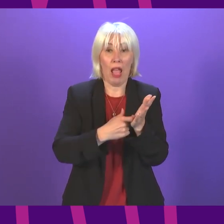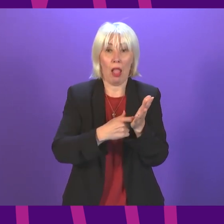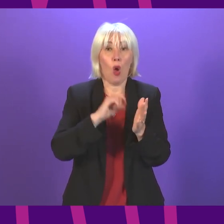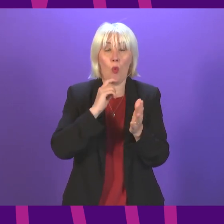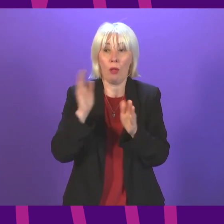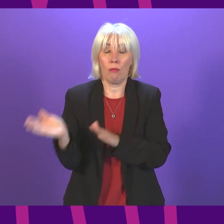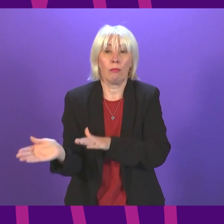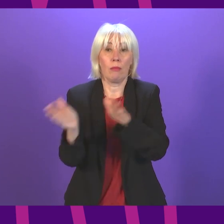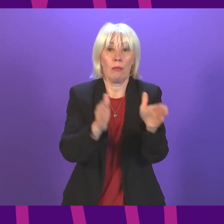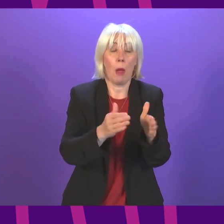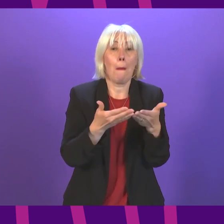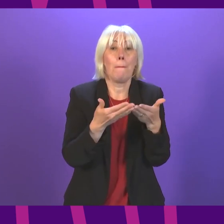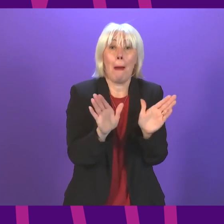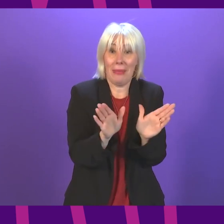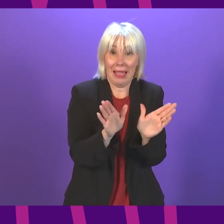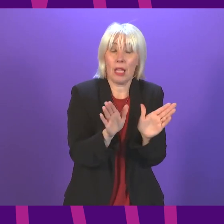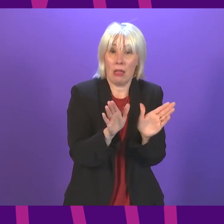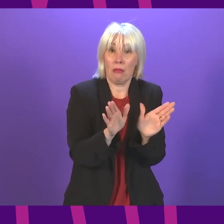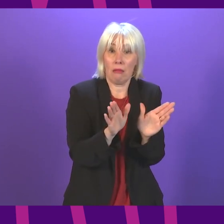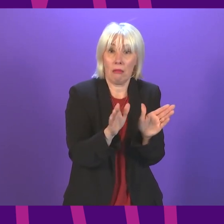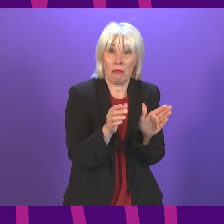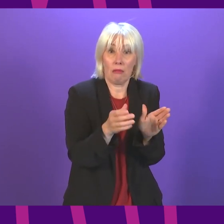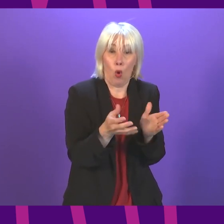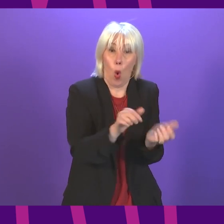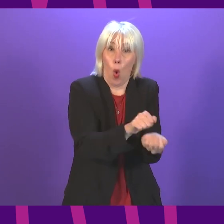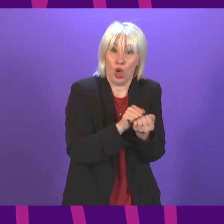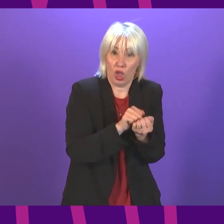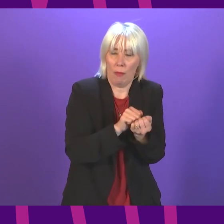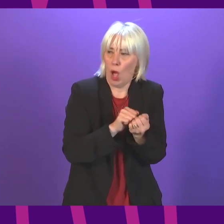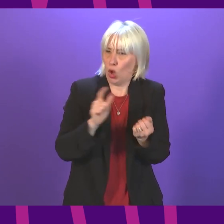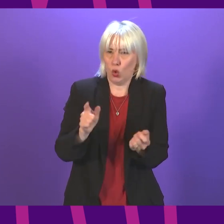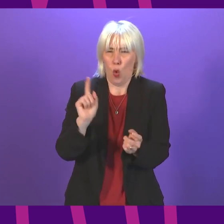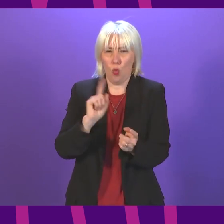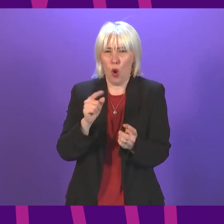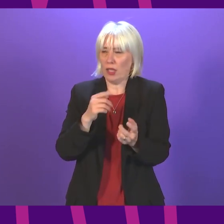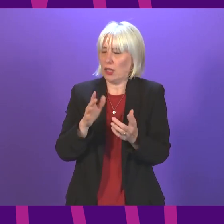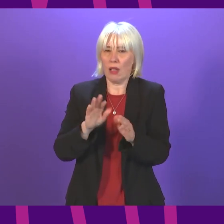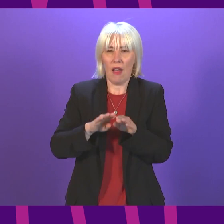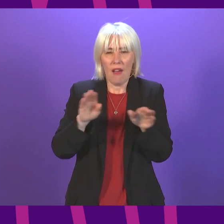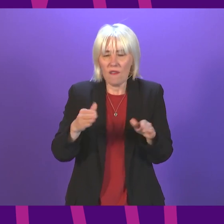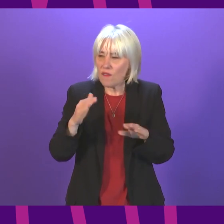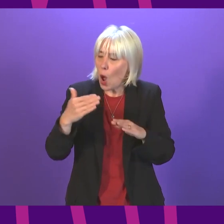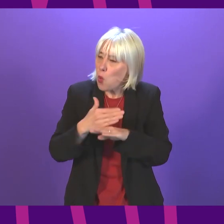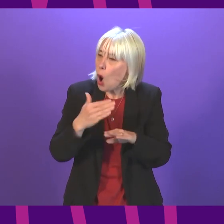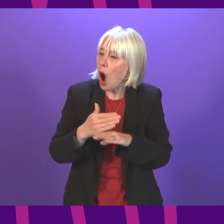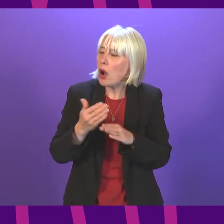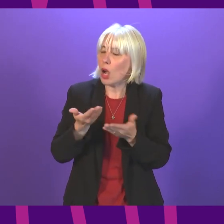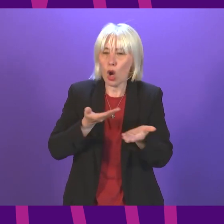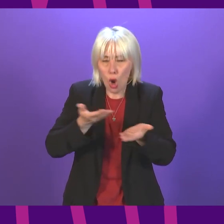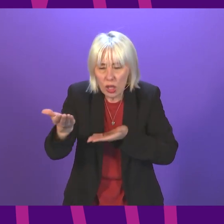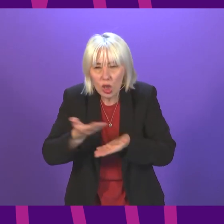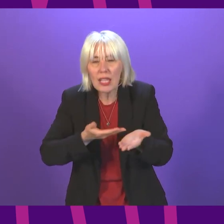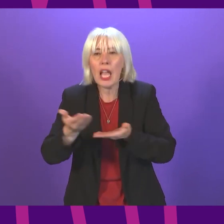the minister, what kind of best practice from the public sector in terms of industrial relations, fair work, patient negotiation and consultation